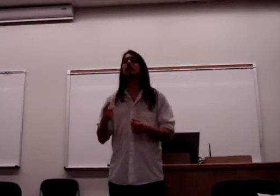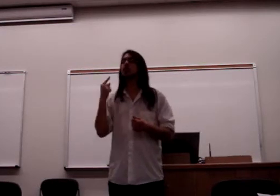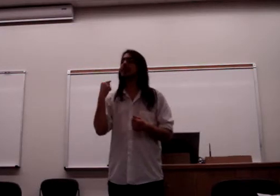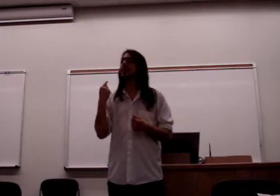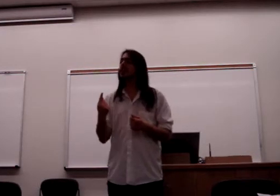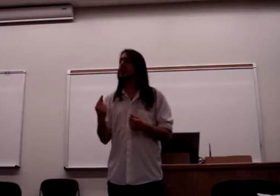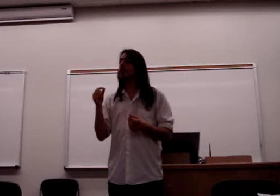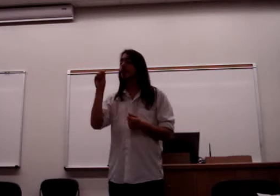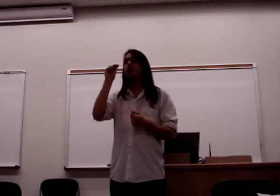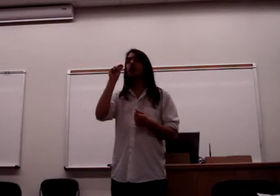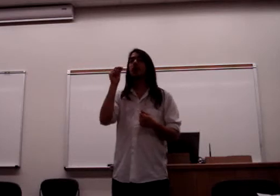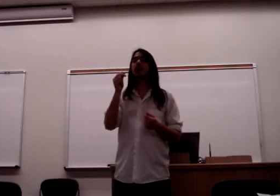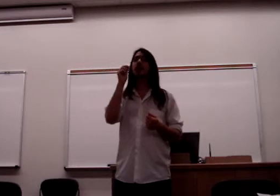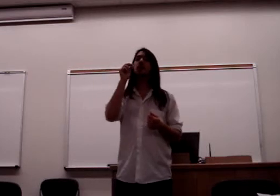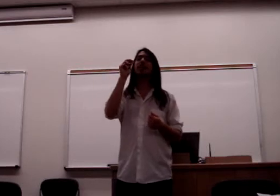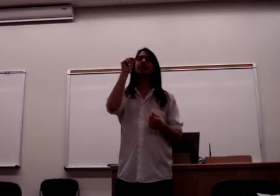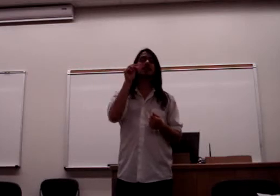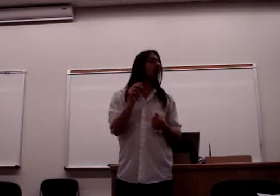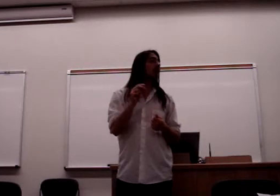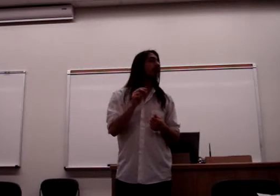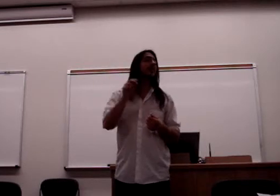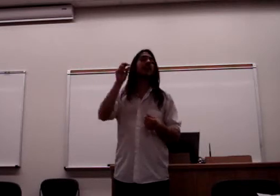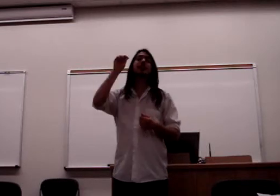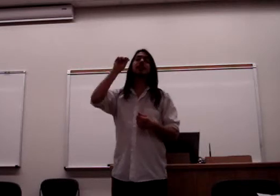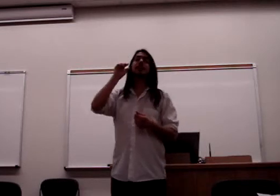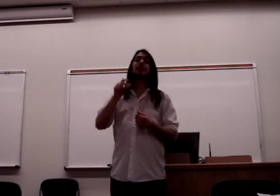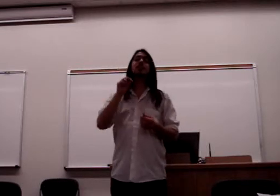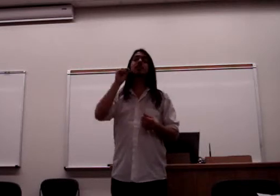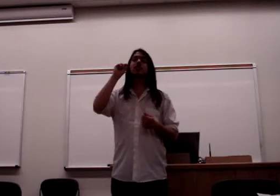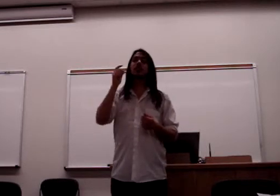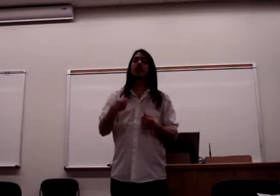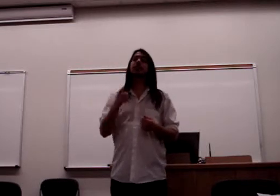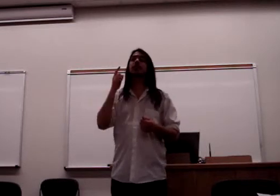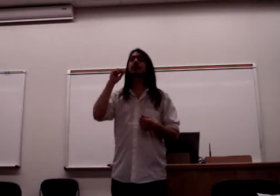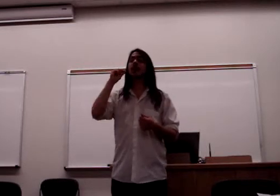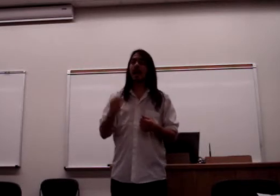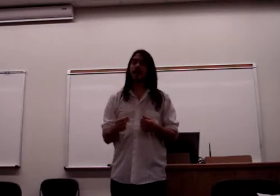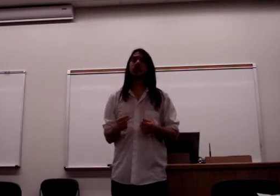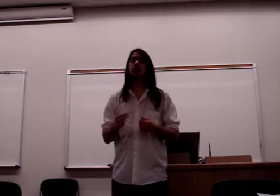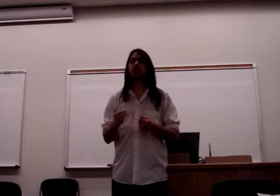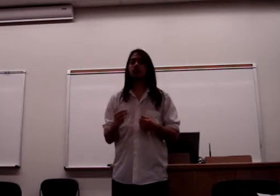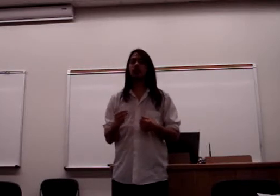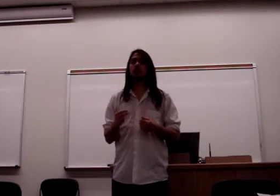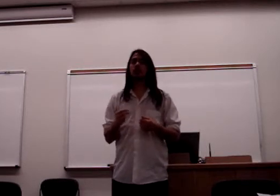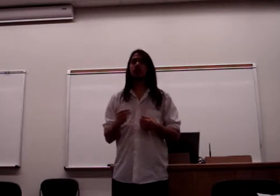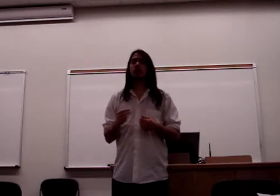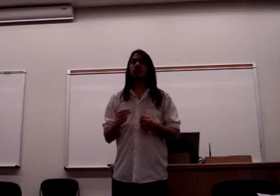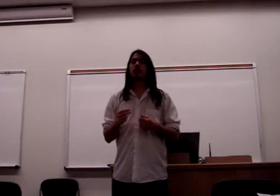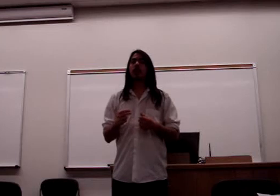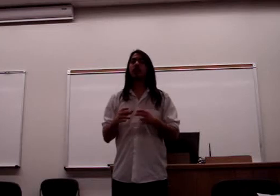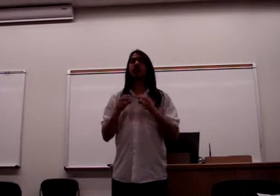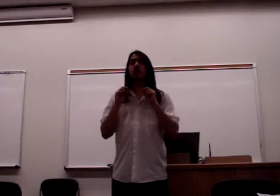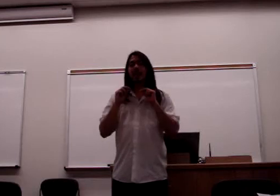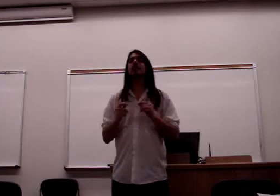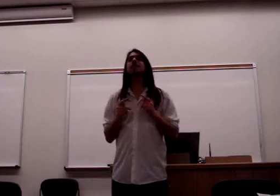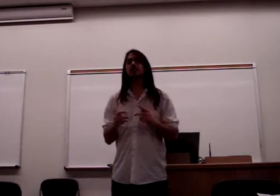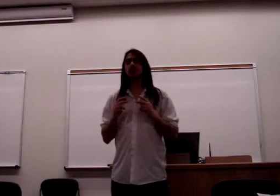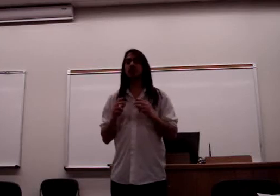because the political itself is collective action. And the very essence of